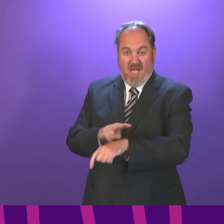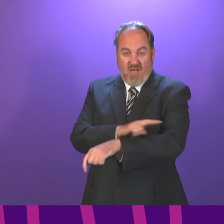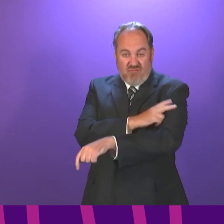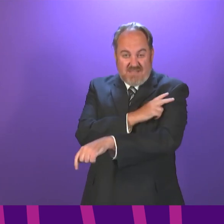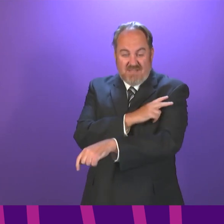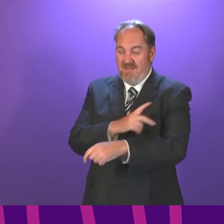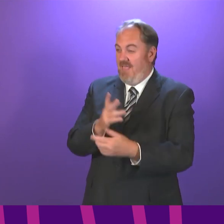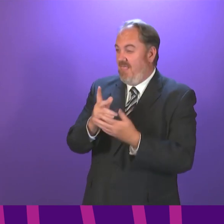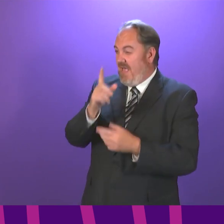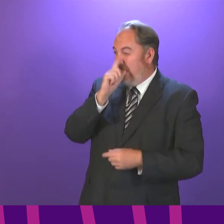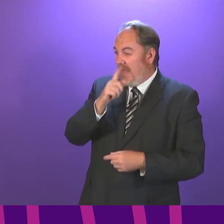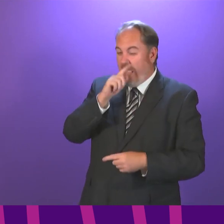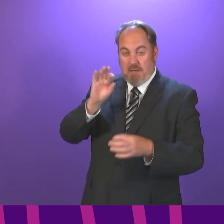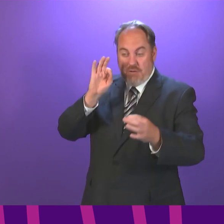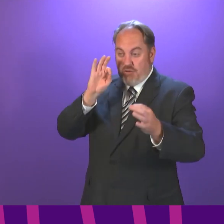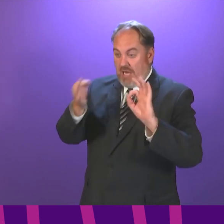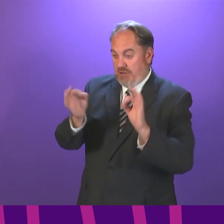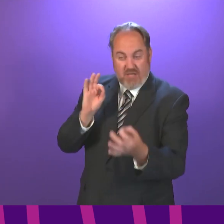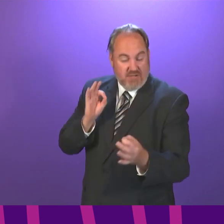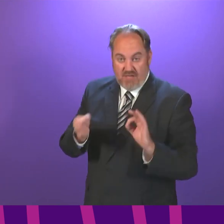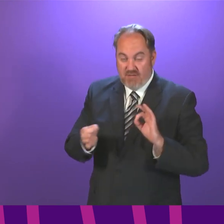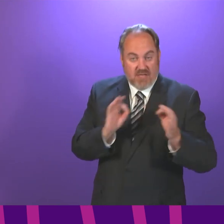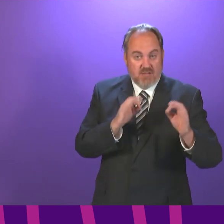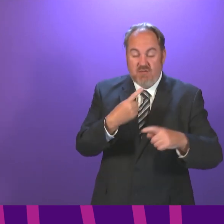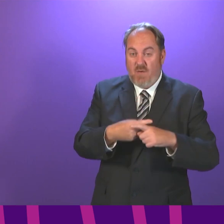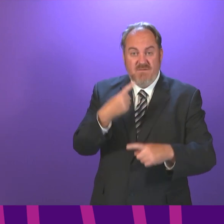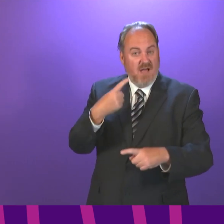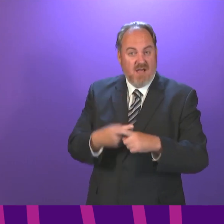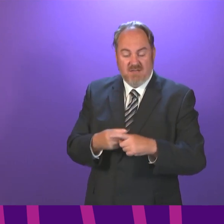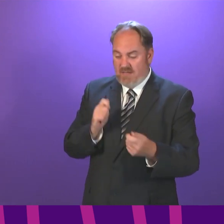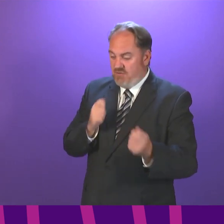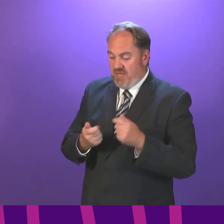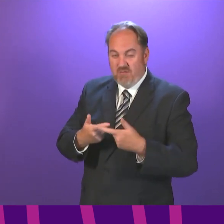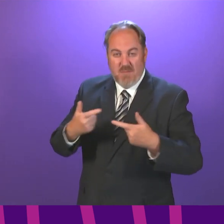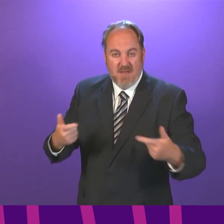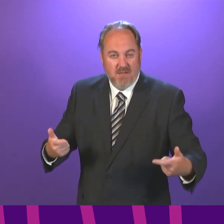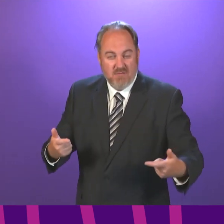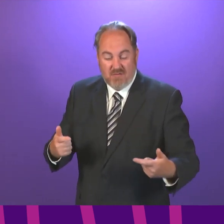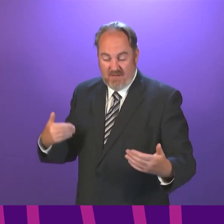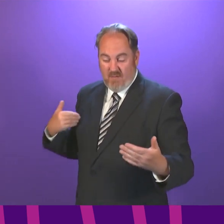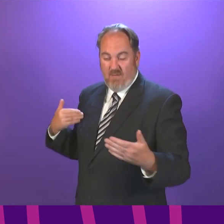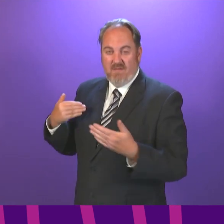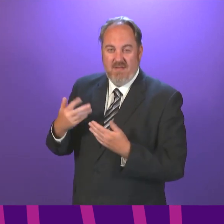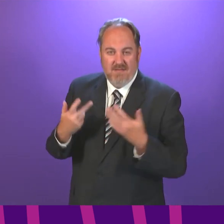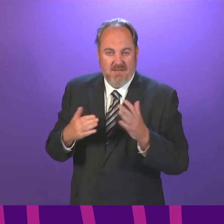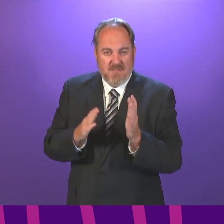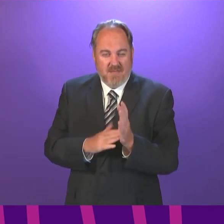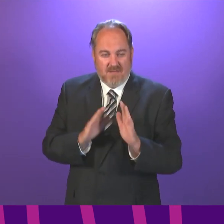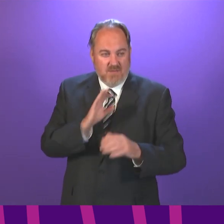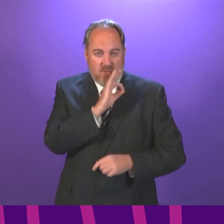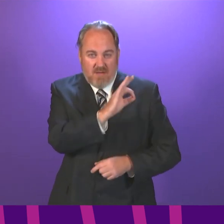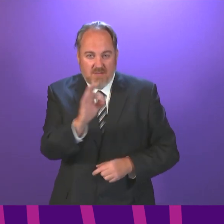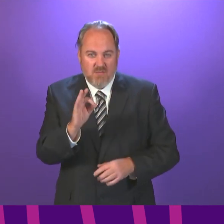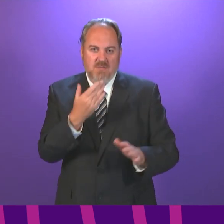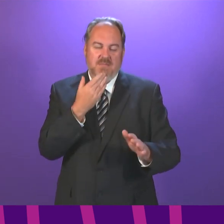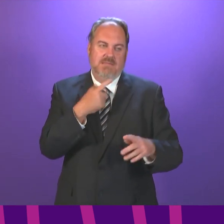that keeps changing itself to make the challenge ever more difficult, after 18 months of having to ask people to